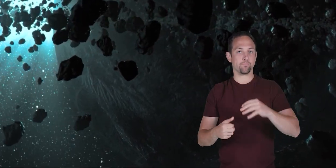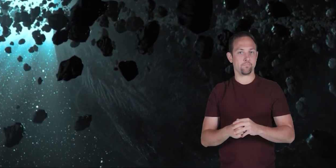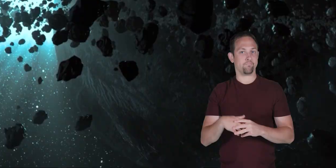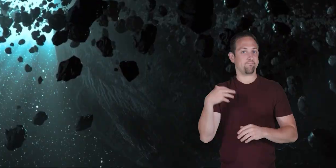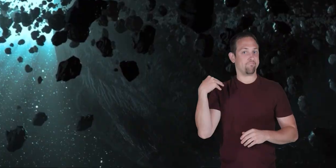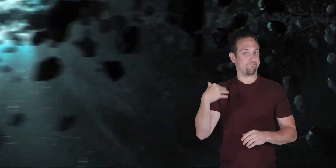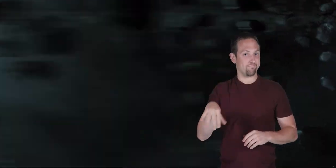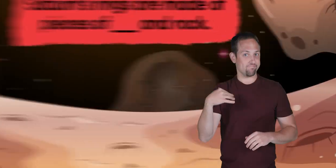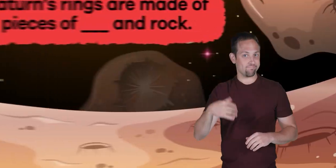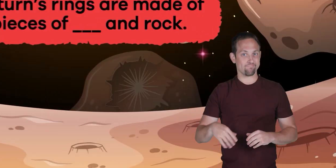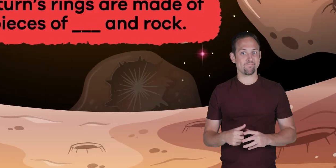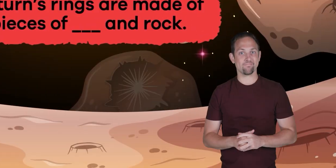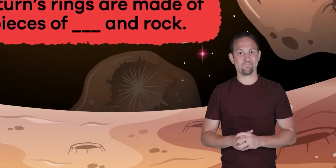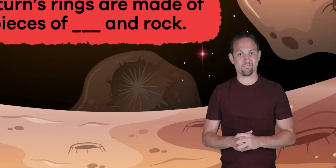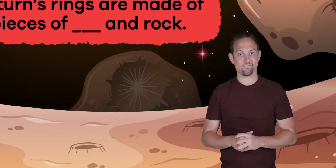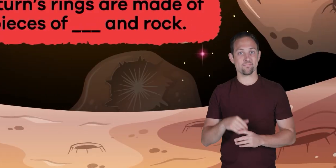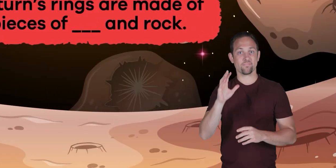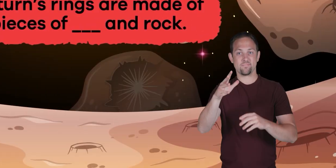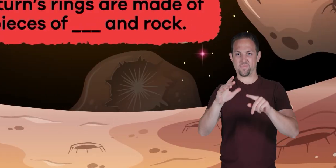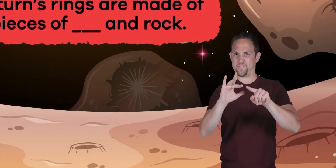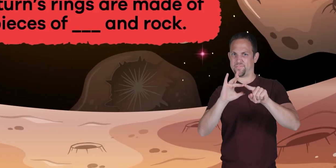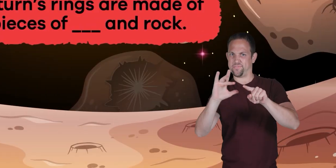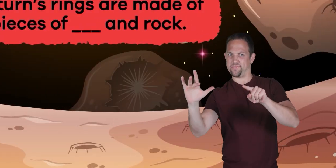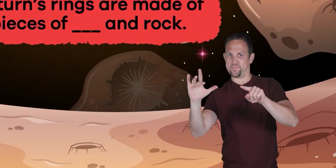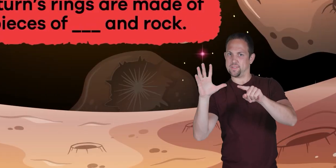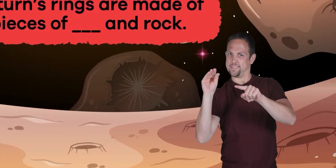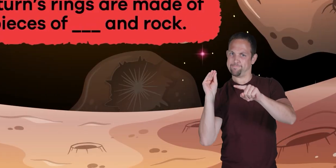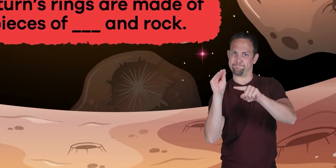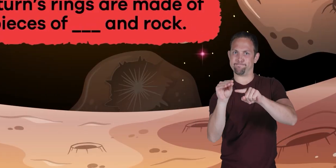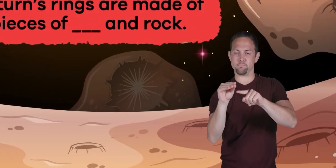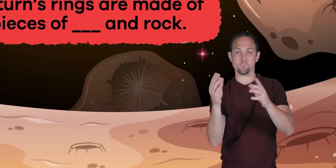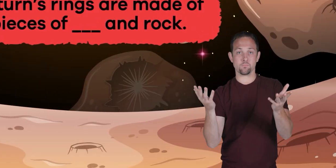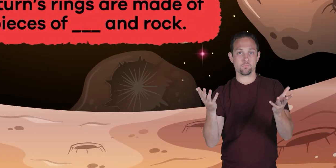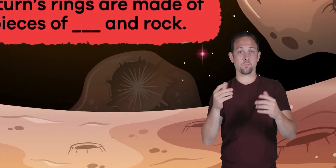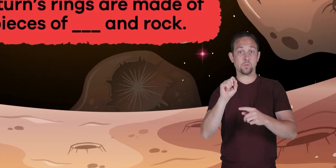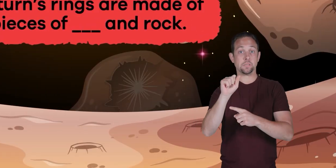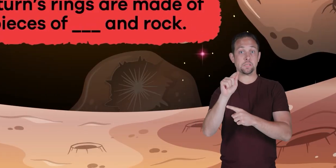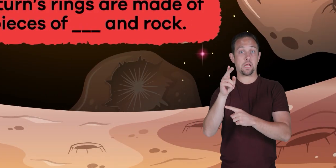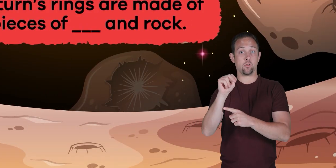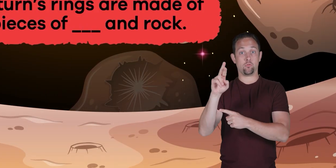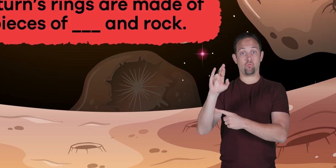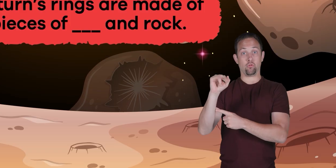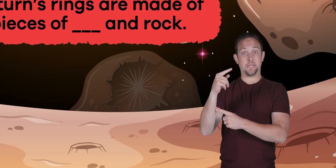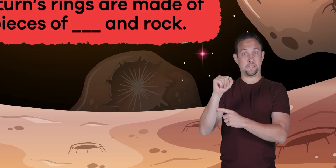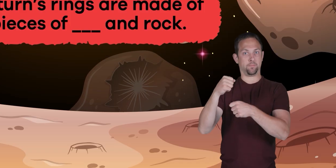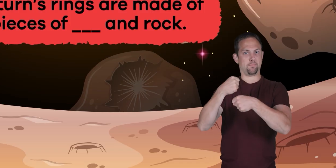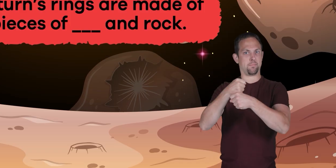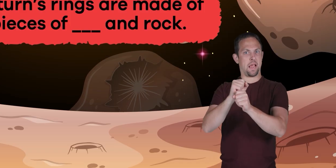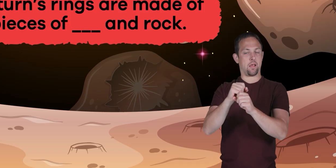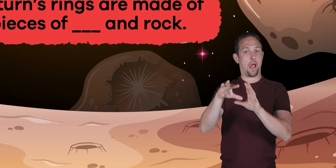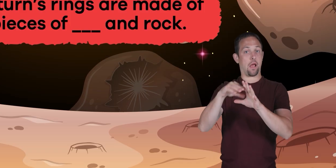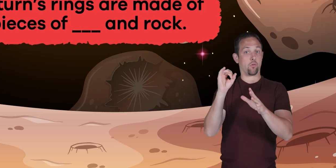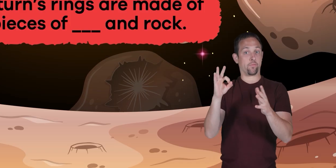fill in the blank Saturn's rings are made of pieces of blank